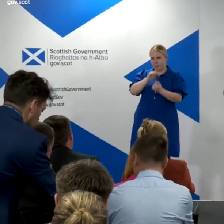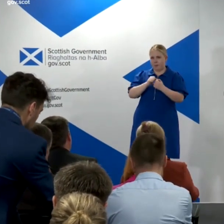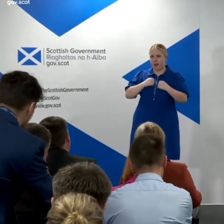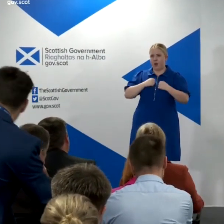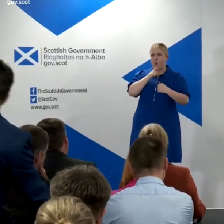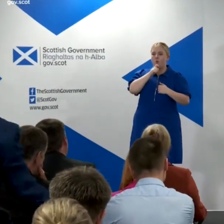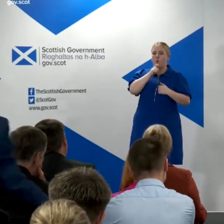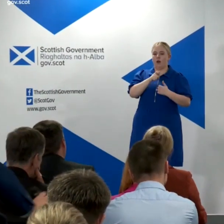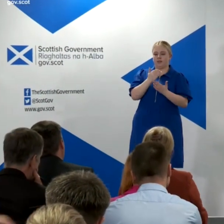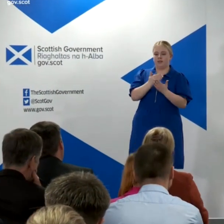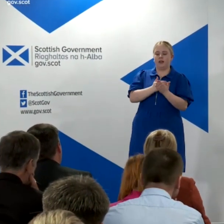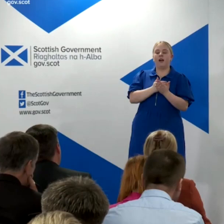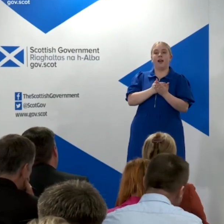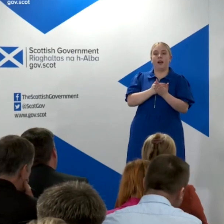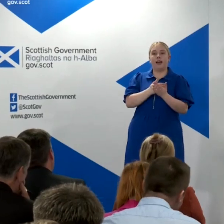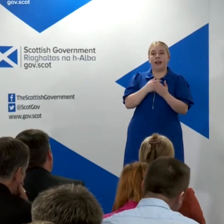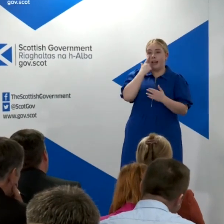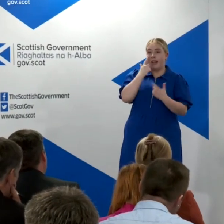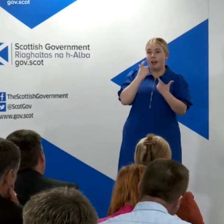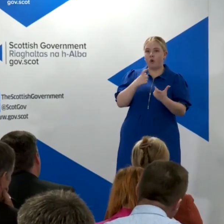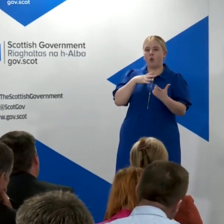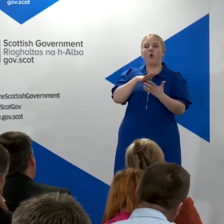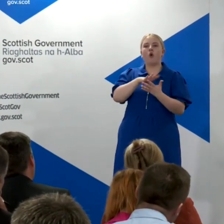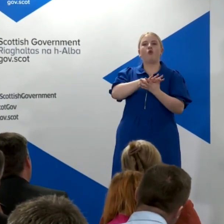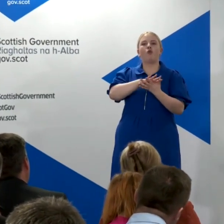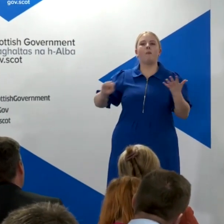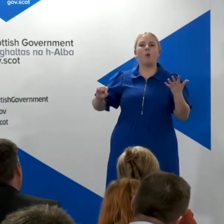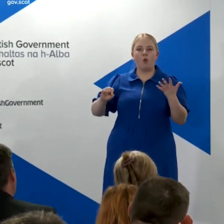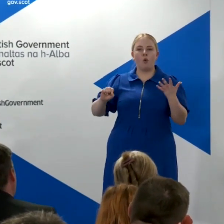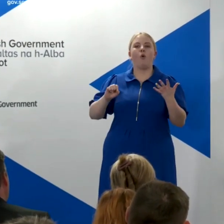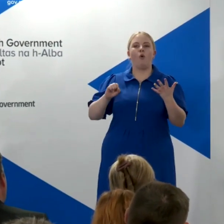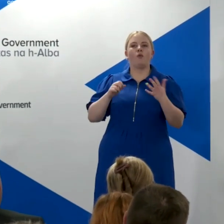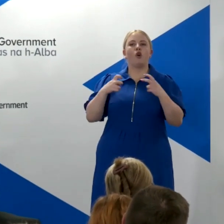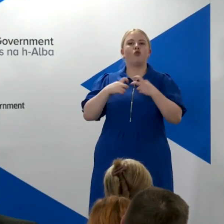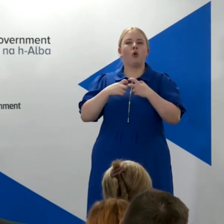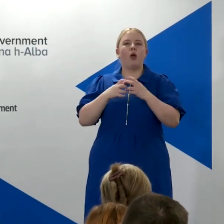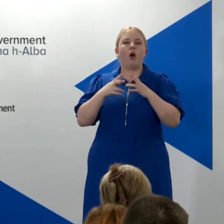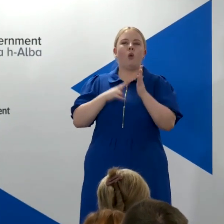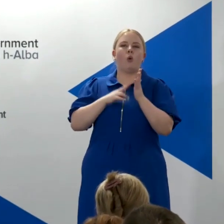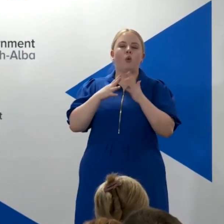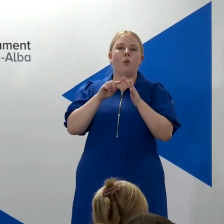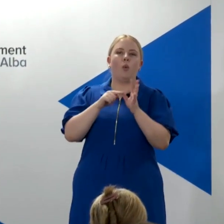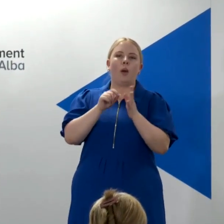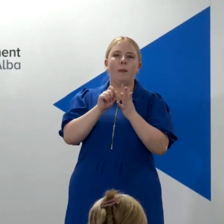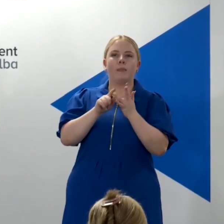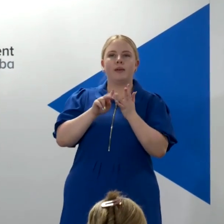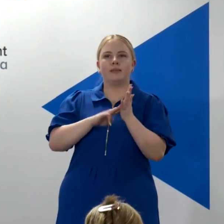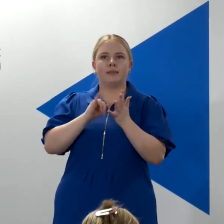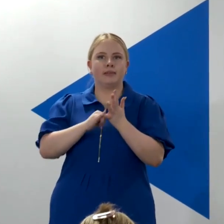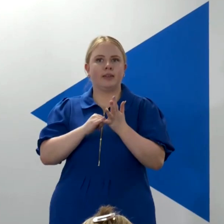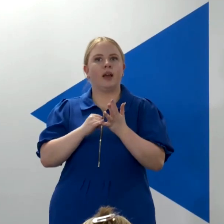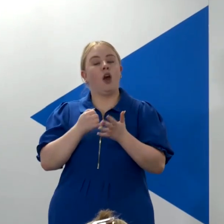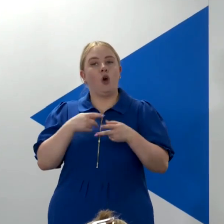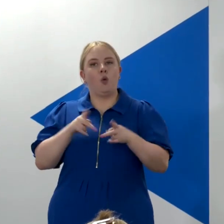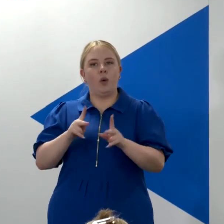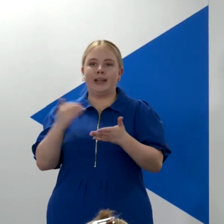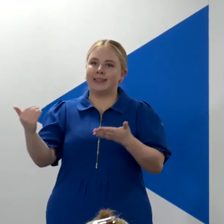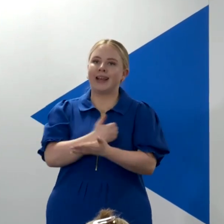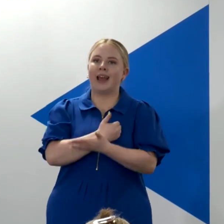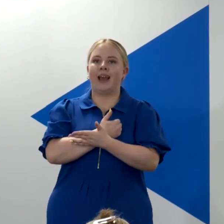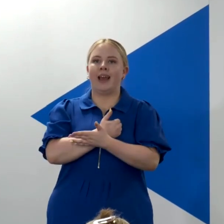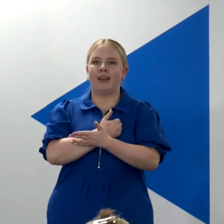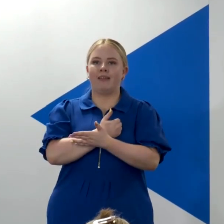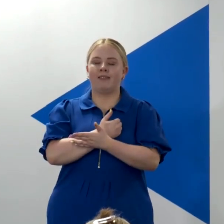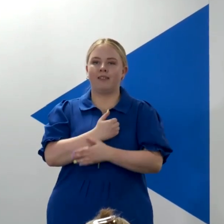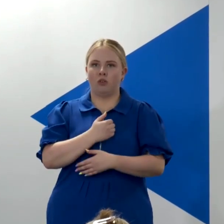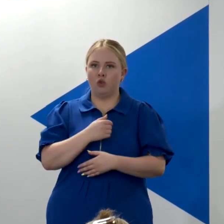look to remove nuclear weapons from Scotland in a way that is, in a manner that is safe and expeditious. So we want that done as quickly as we possibly can, but safely too.